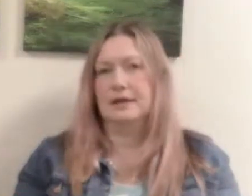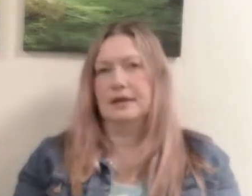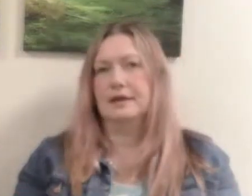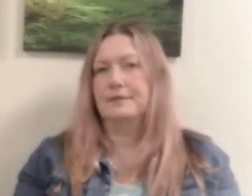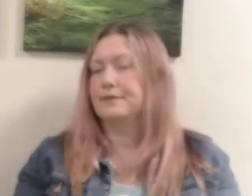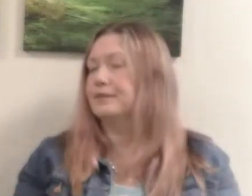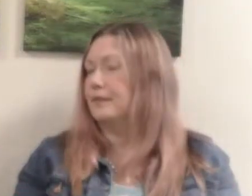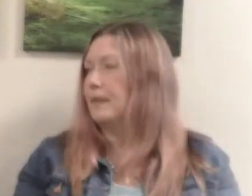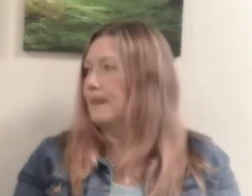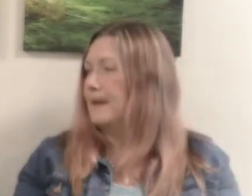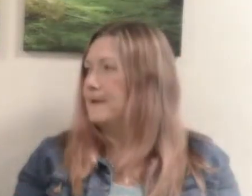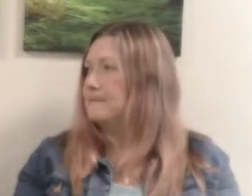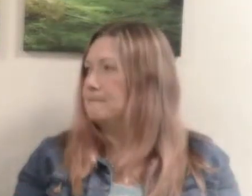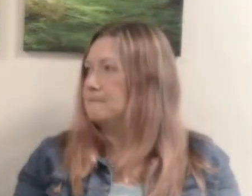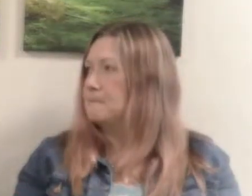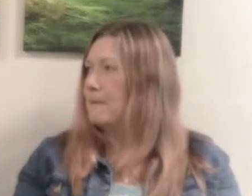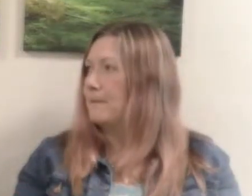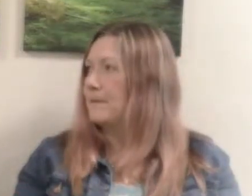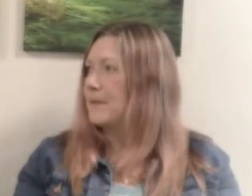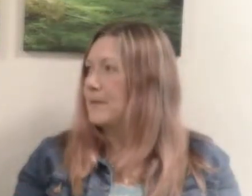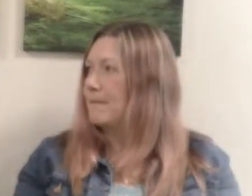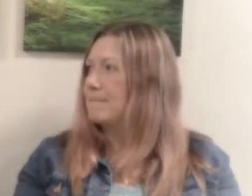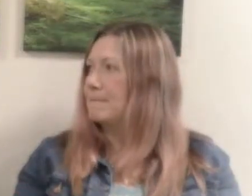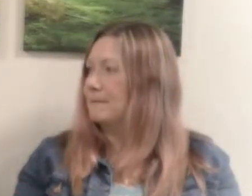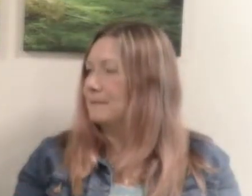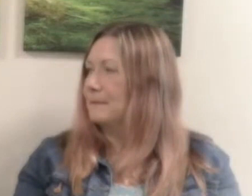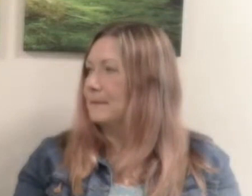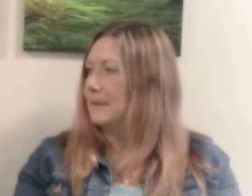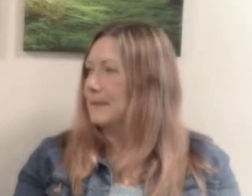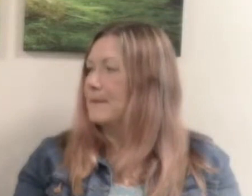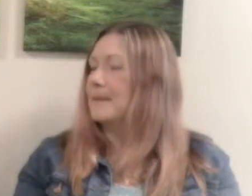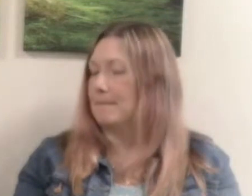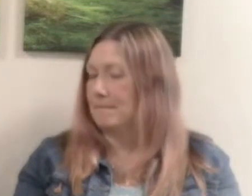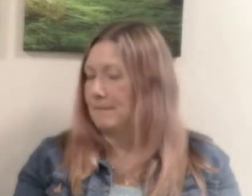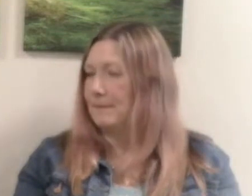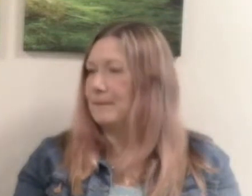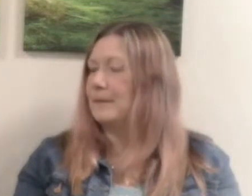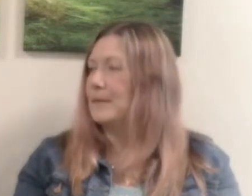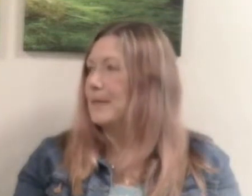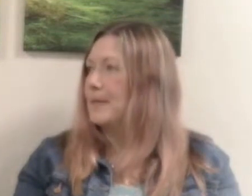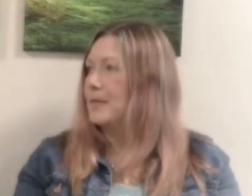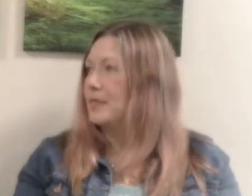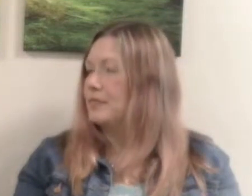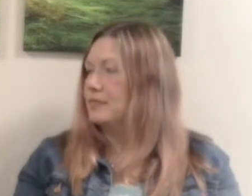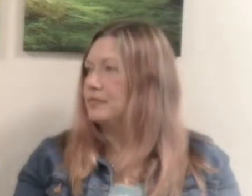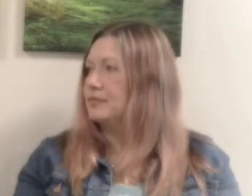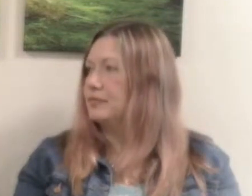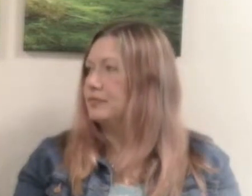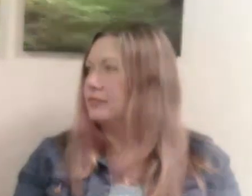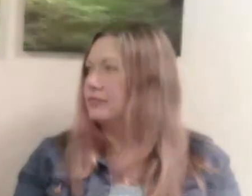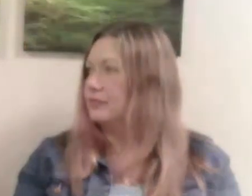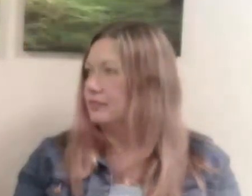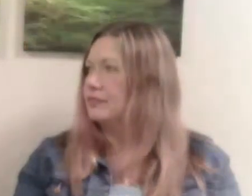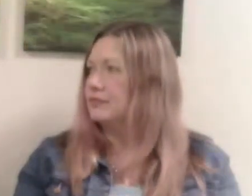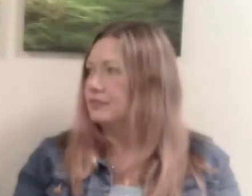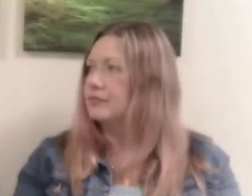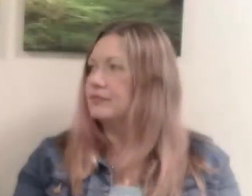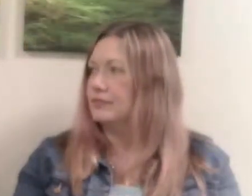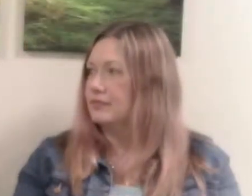and you know and if i'm jealous or envious of you and what you can do then that very easy starts to cause a separation